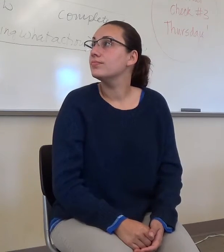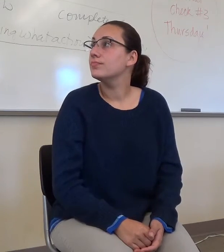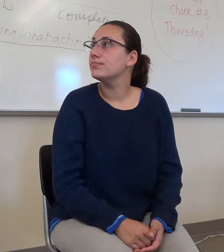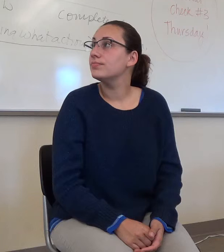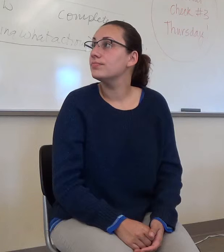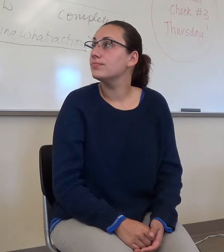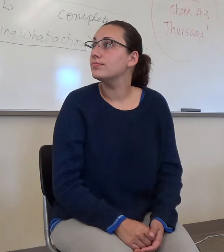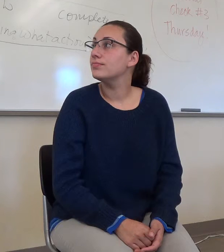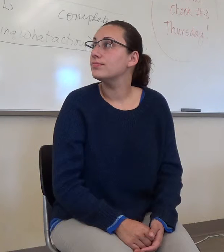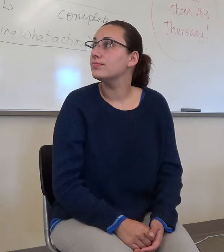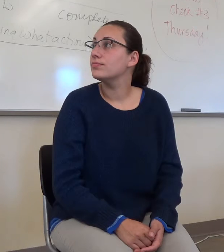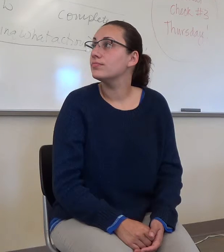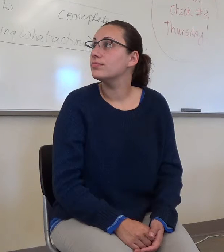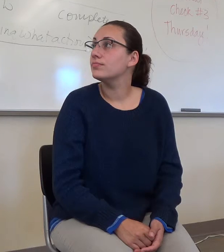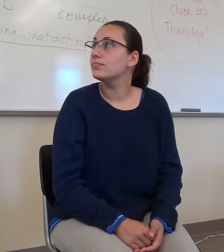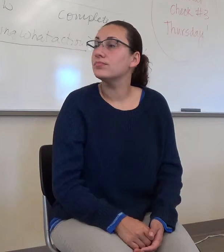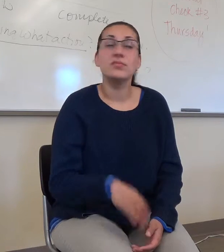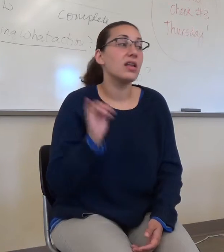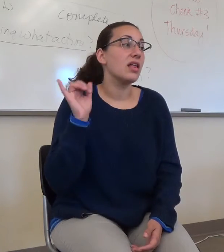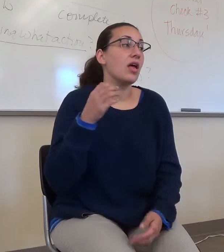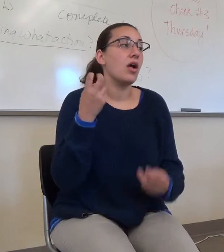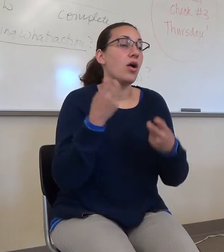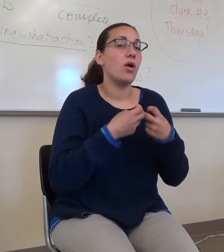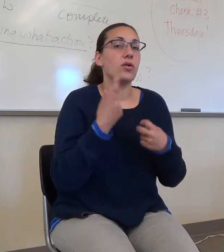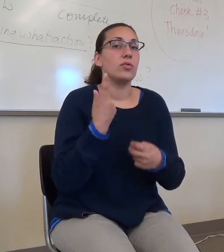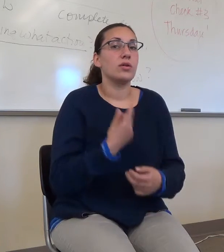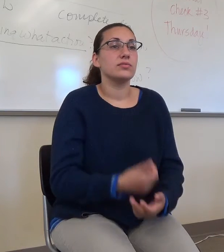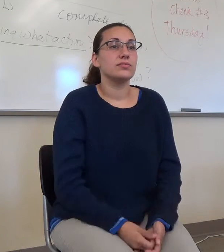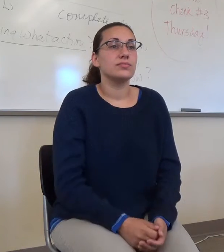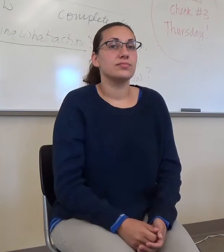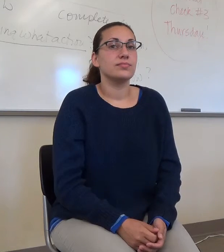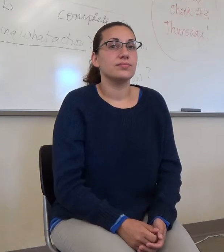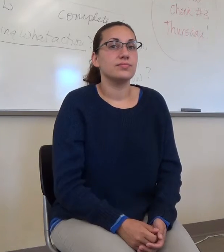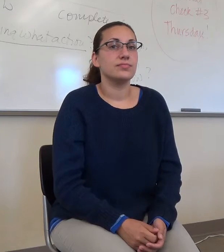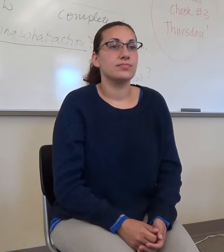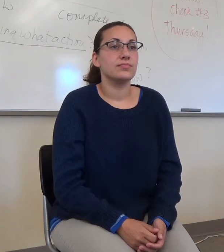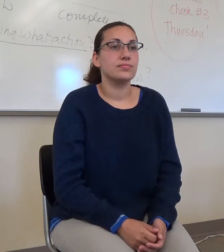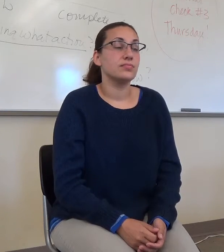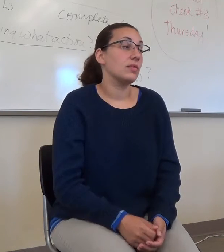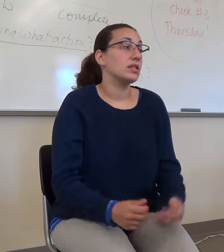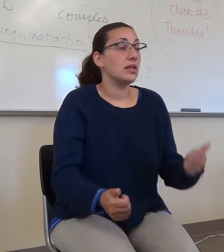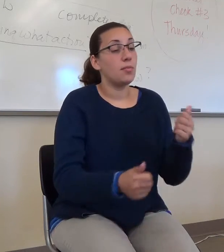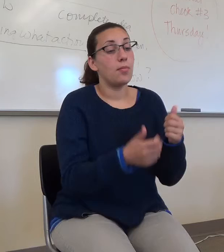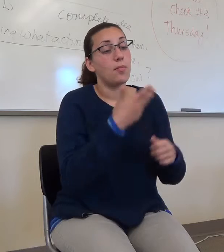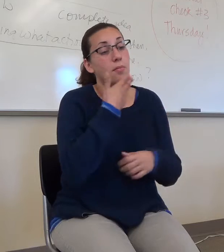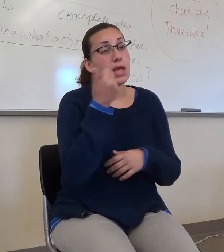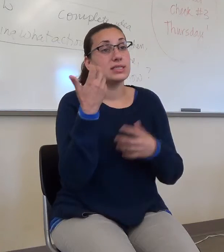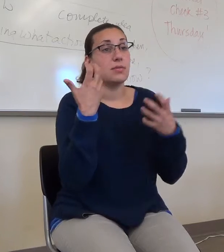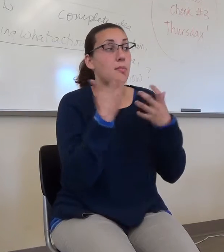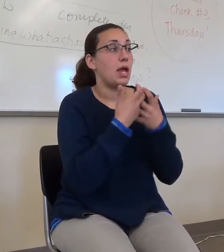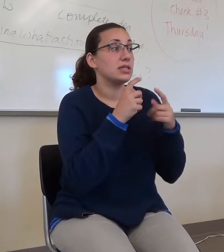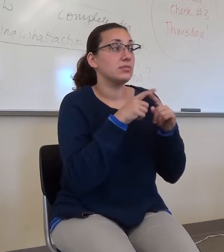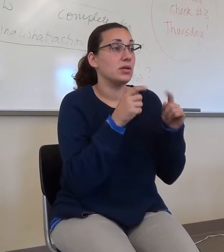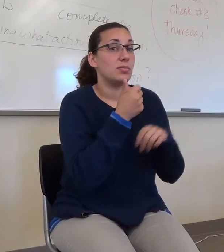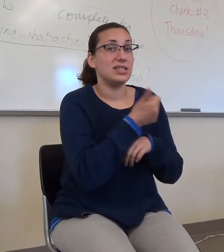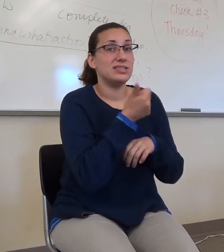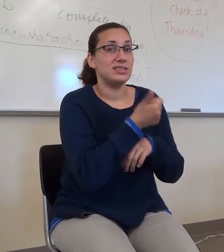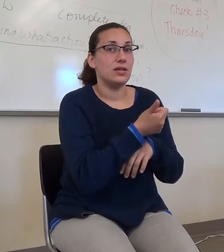So, yeah. So this is a tricky one. That sentence is the closest, but it's, by itself, it's not ideal. Okay.